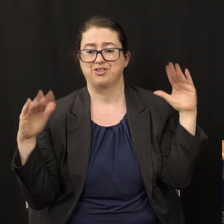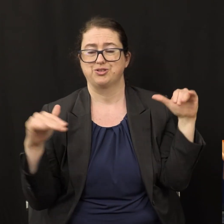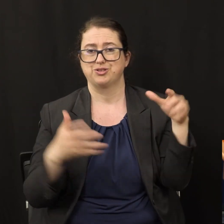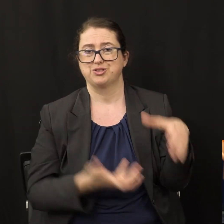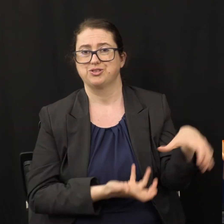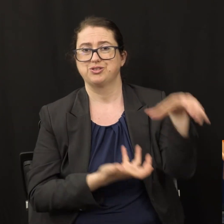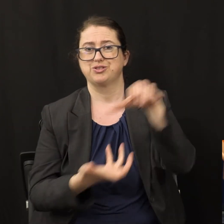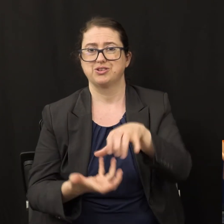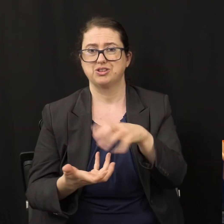earth